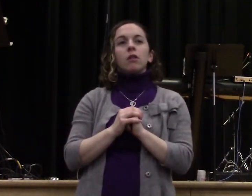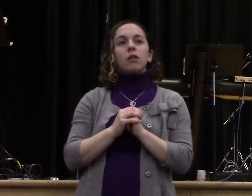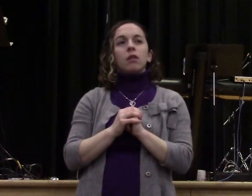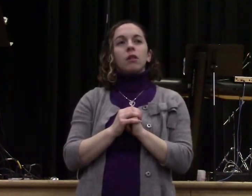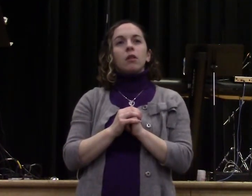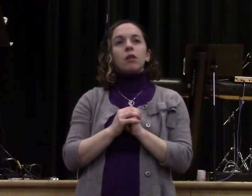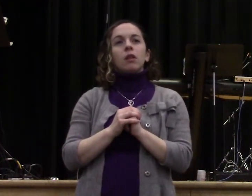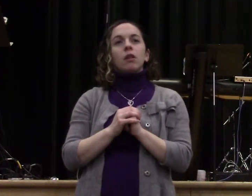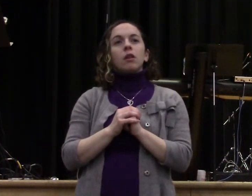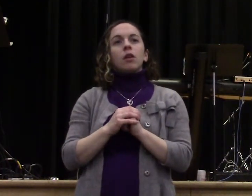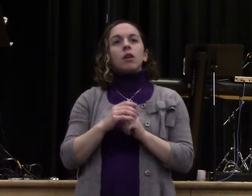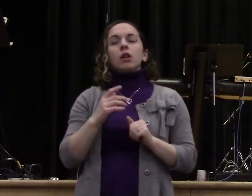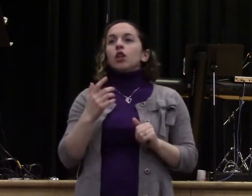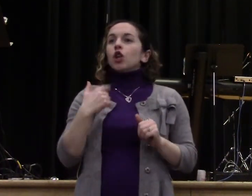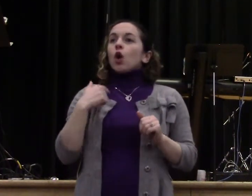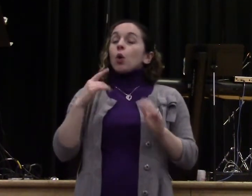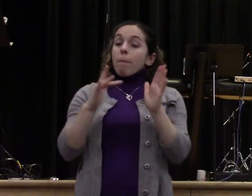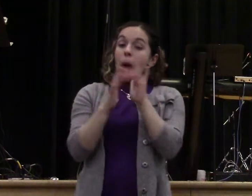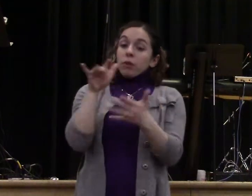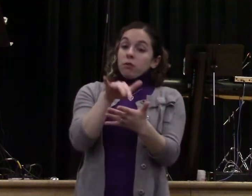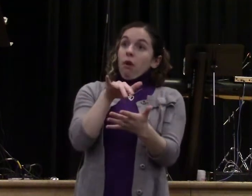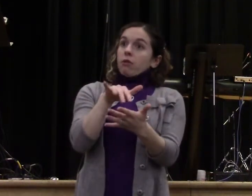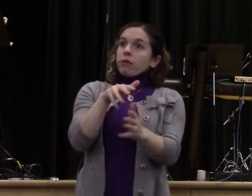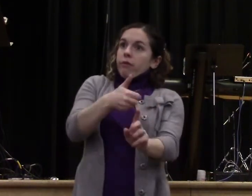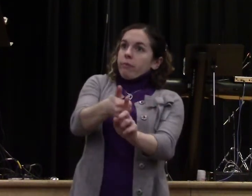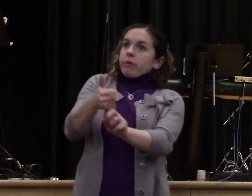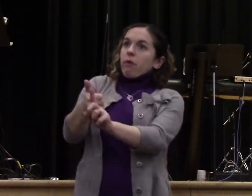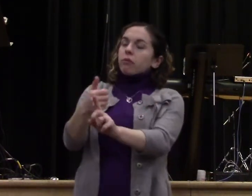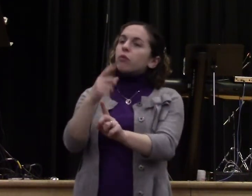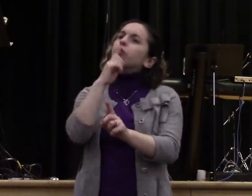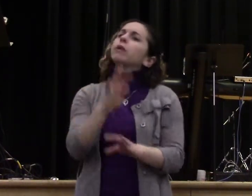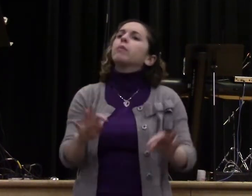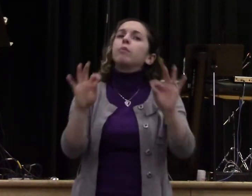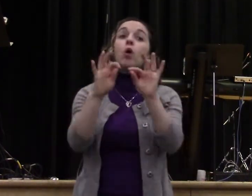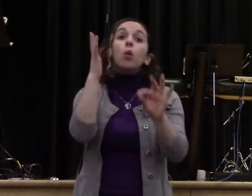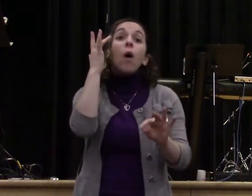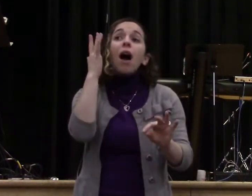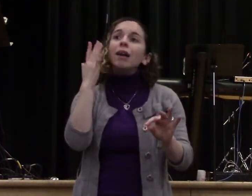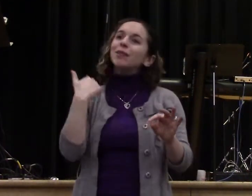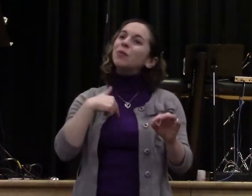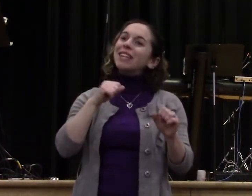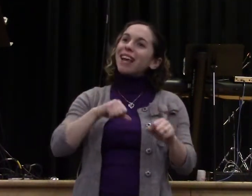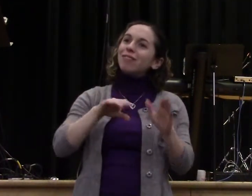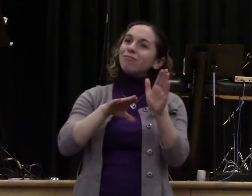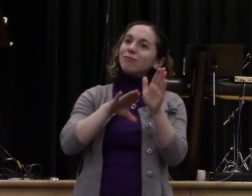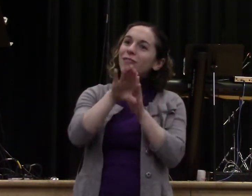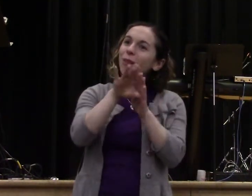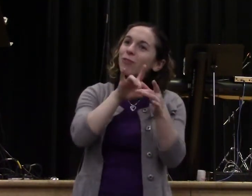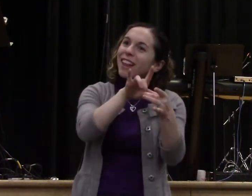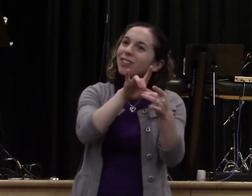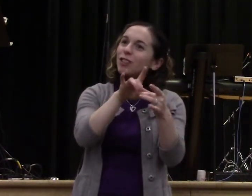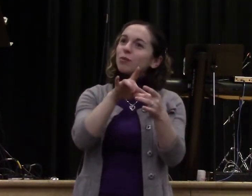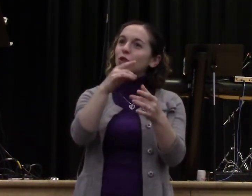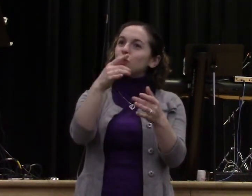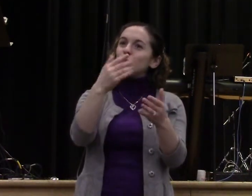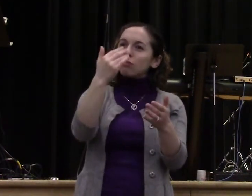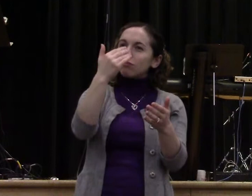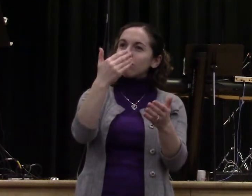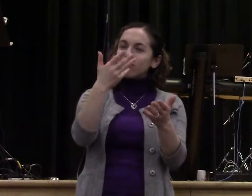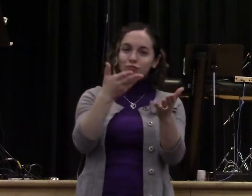up for them. I see a lot of Chiapher guys here. That's awesome. Hallelujah. They have growth groups on campus. They might call them cell groups or care groups